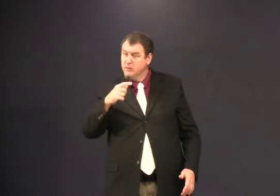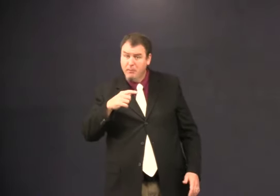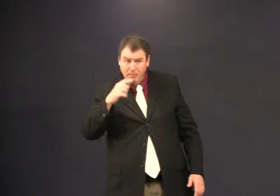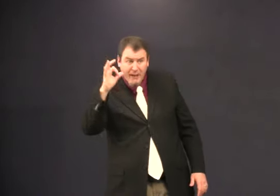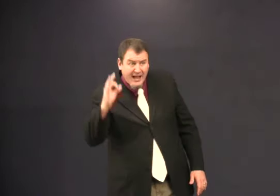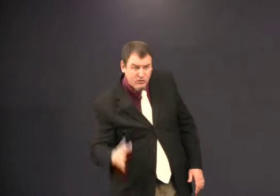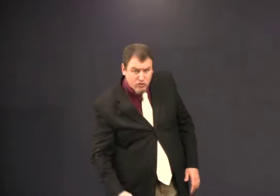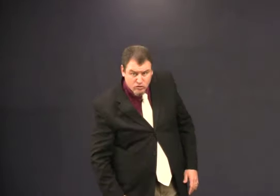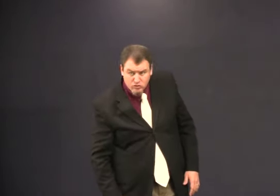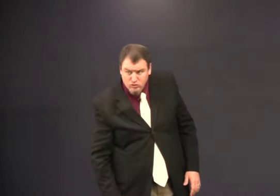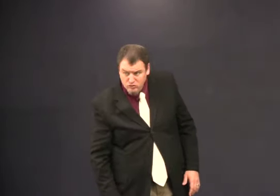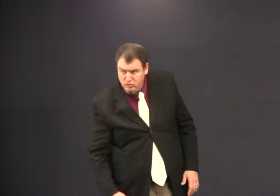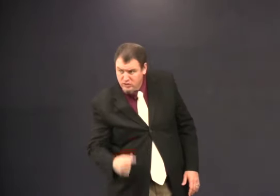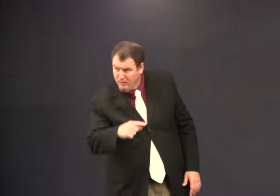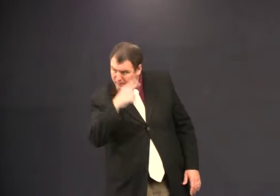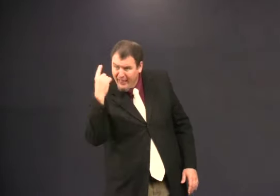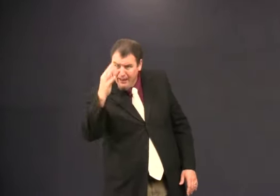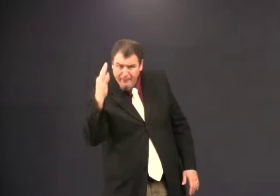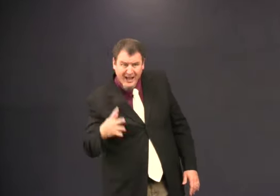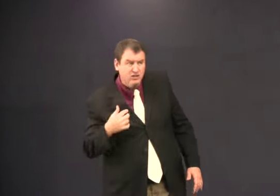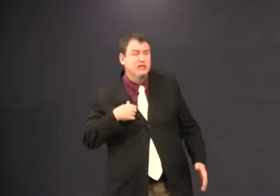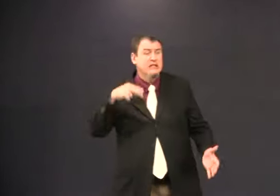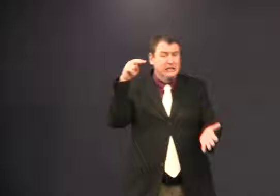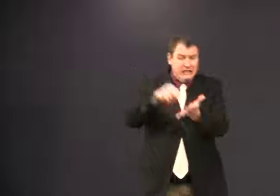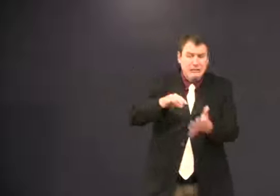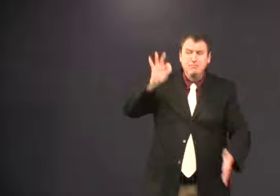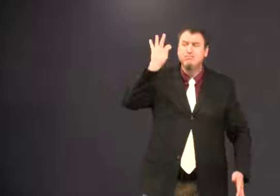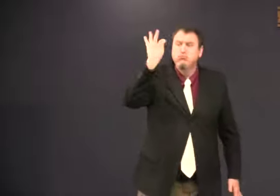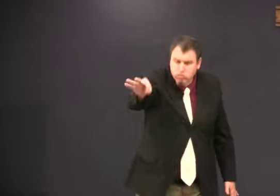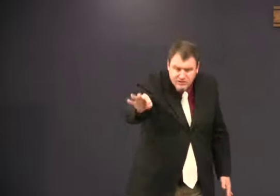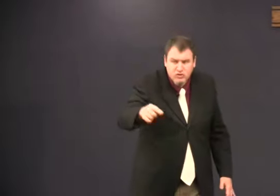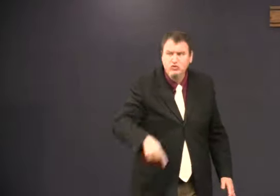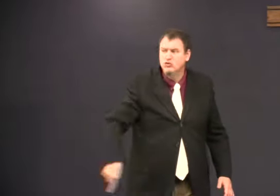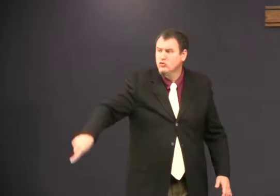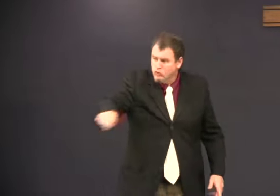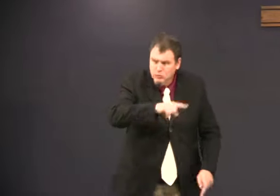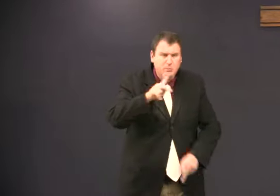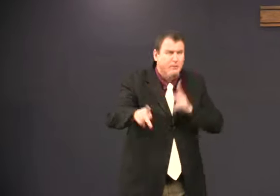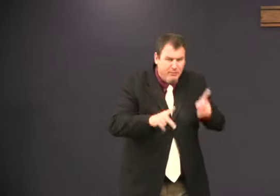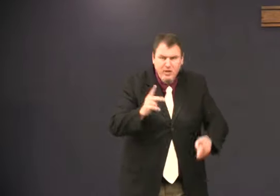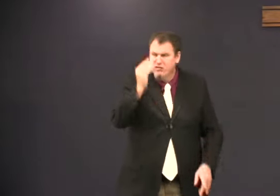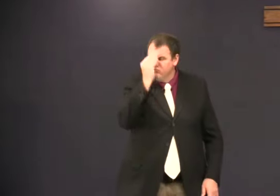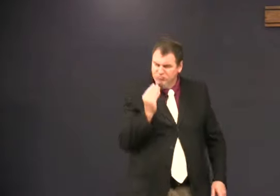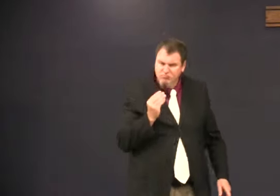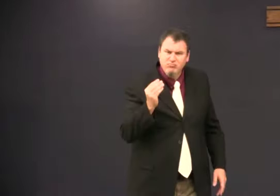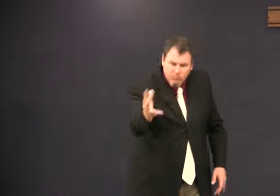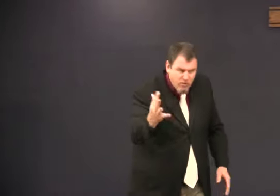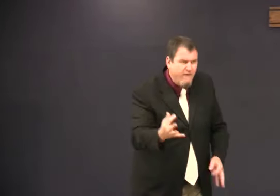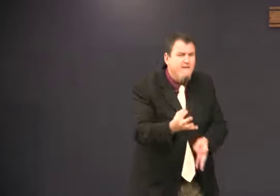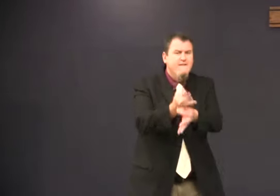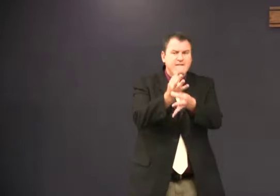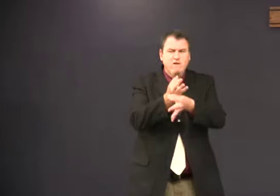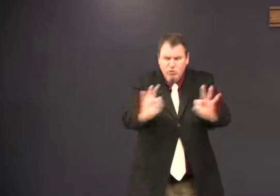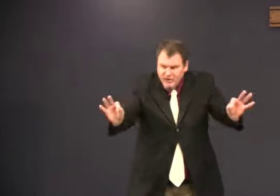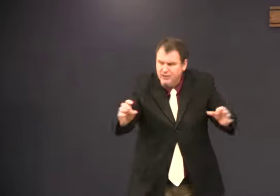was. He was a preacher, a black pastor, and he stood up and preached to people and he told them